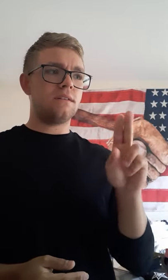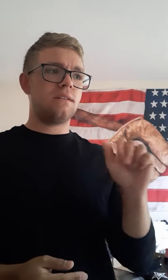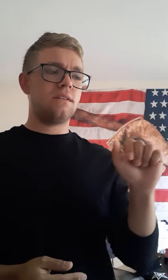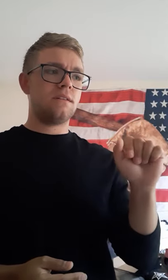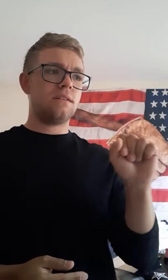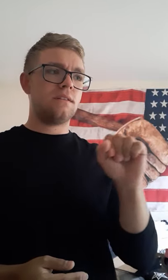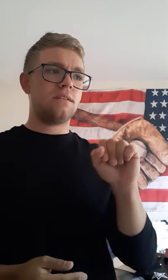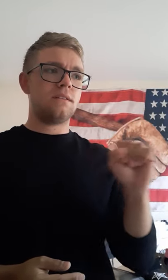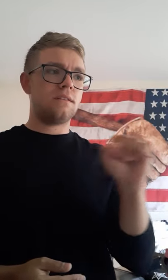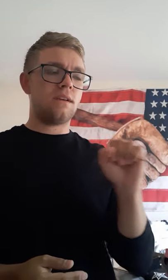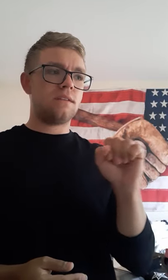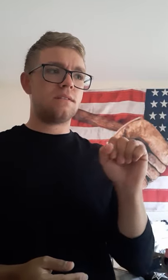States.